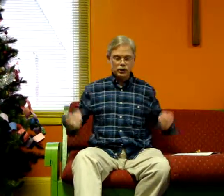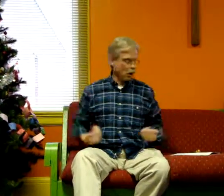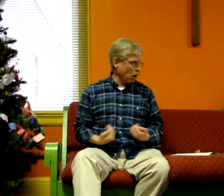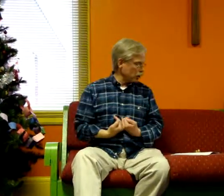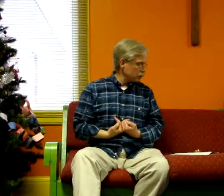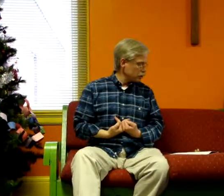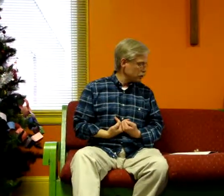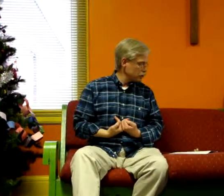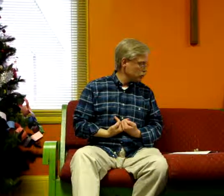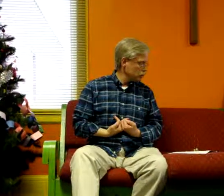heart